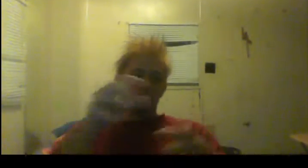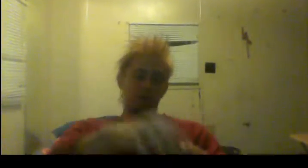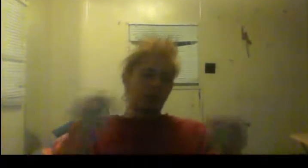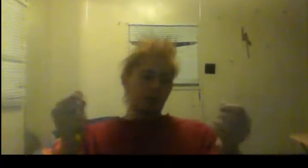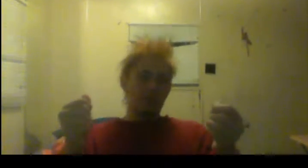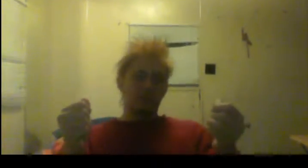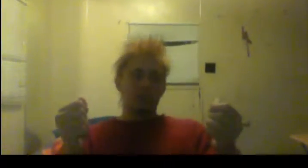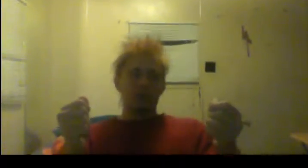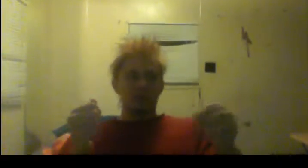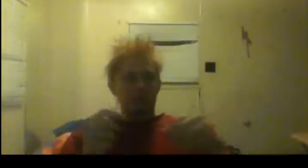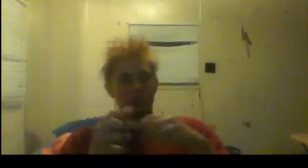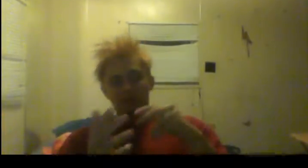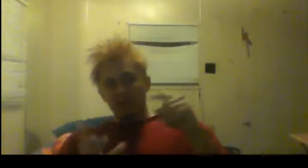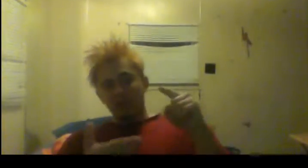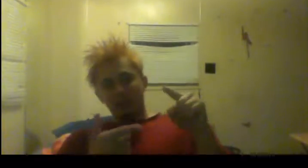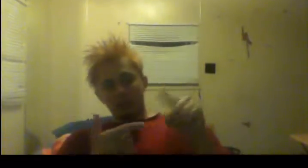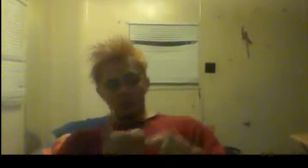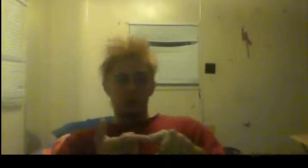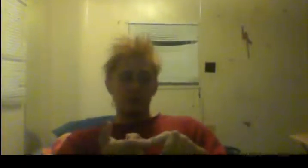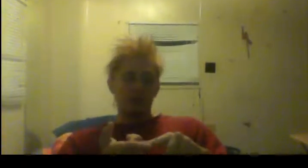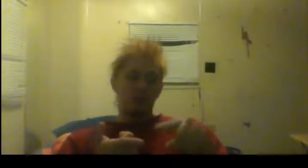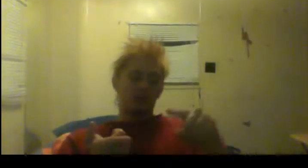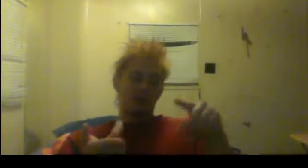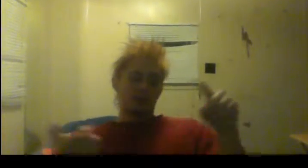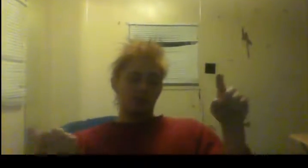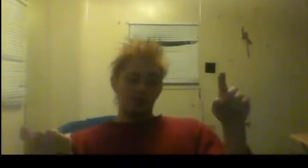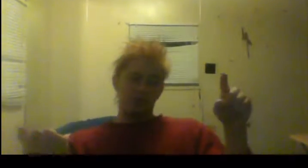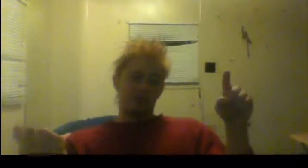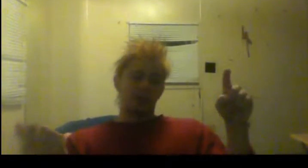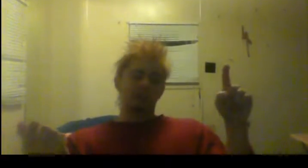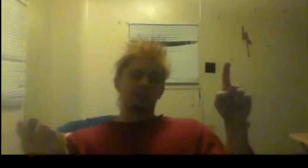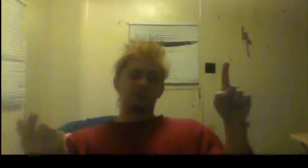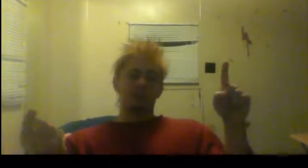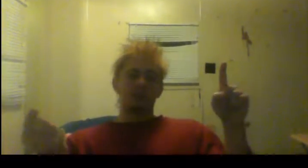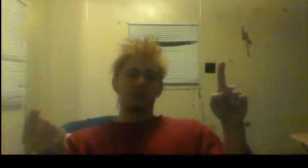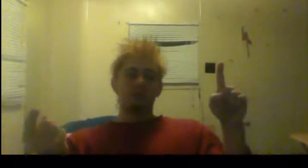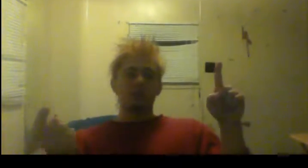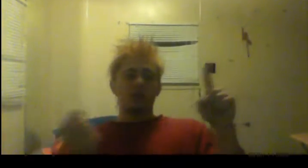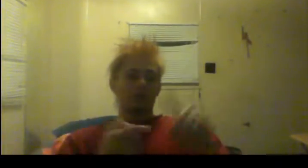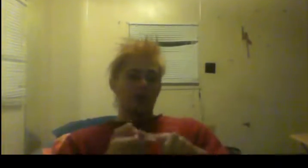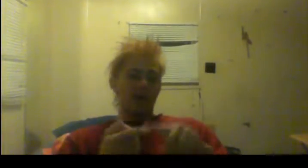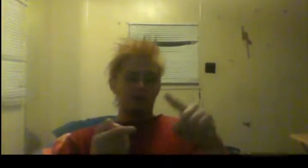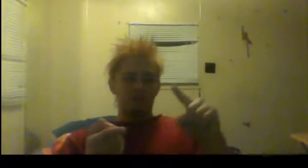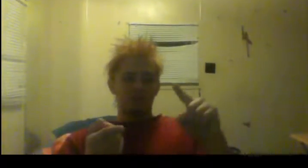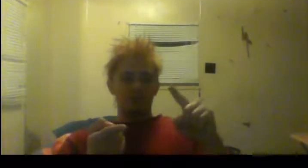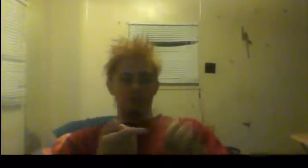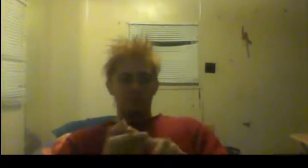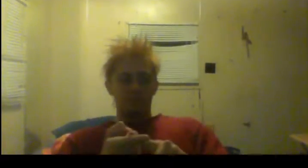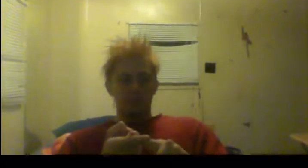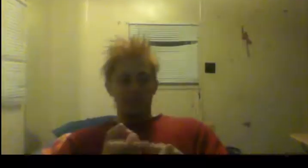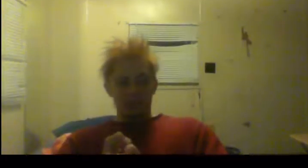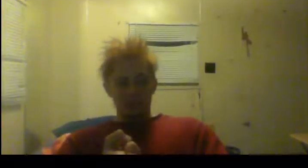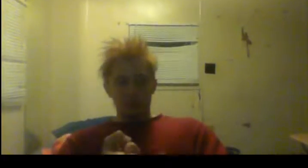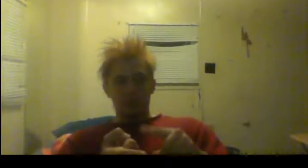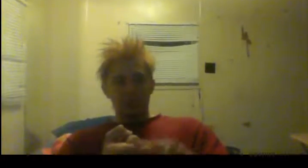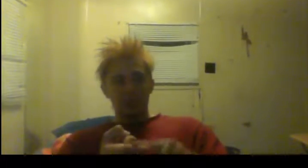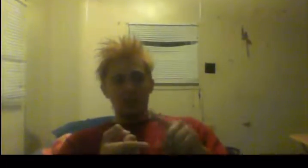bring it with you. You have to eat it cold. That's another thing I have to explain to you. You have to get used to eating